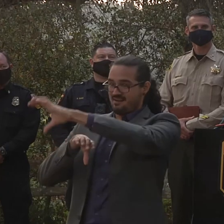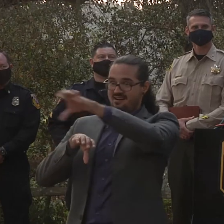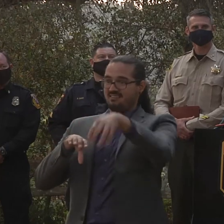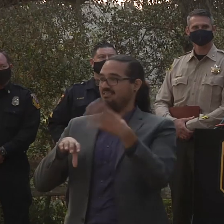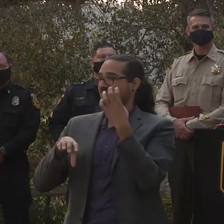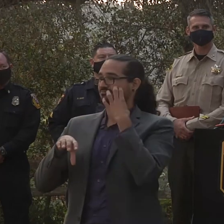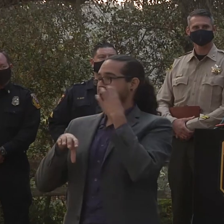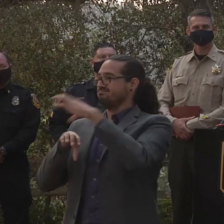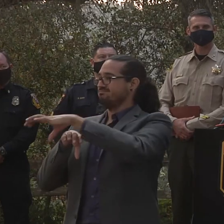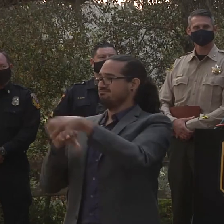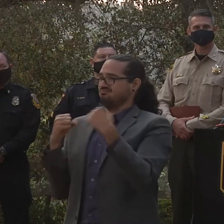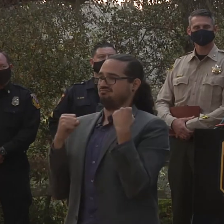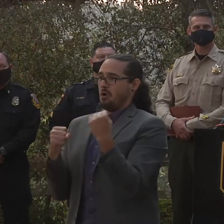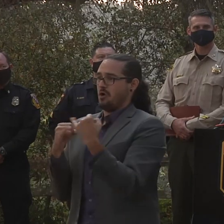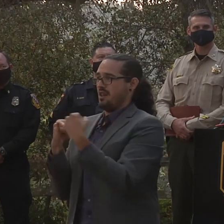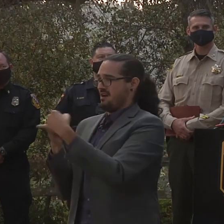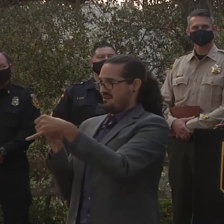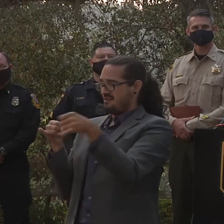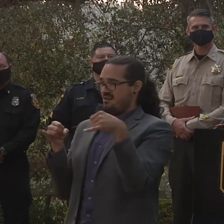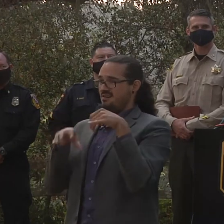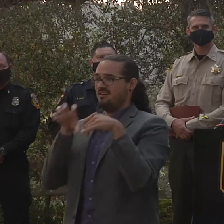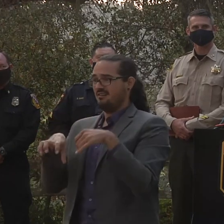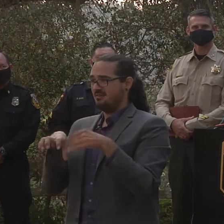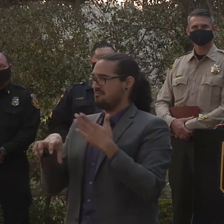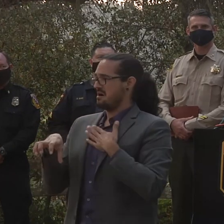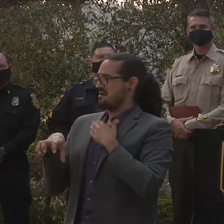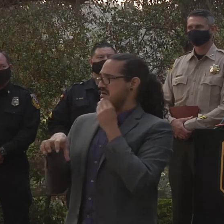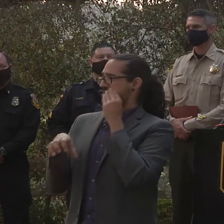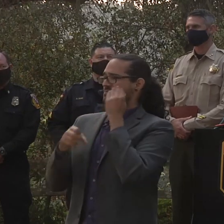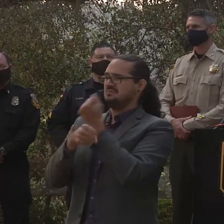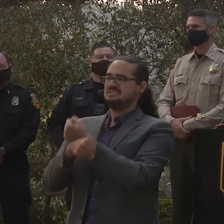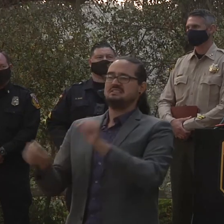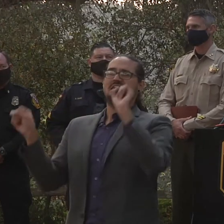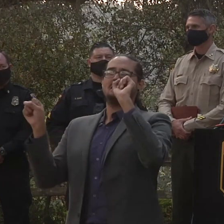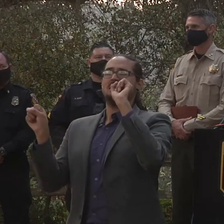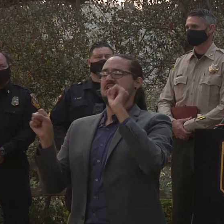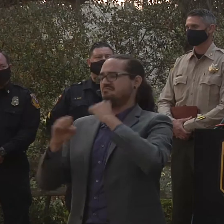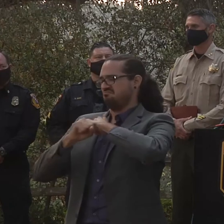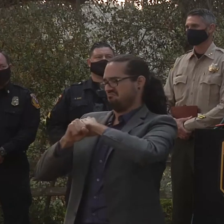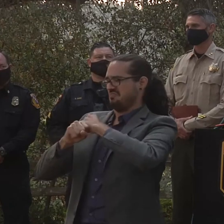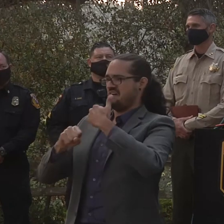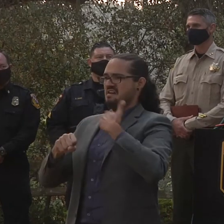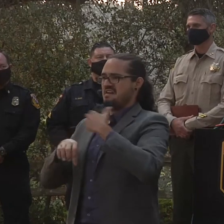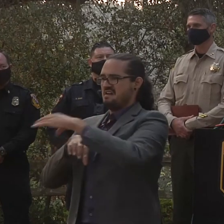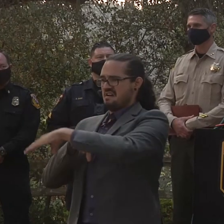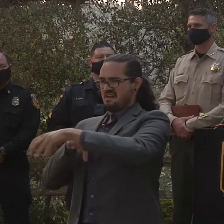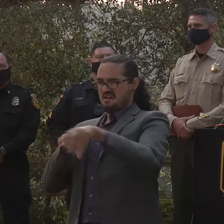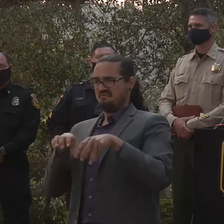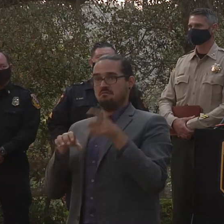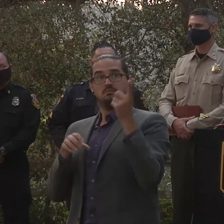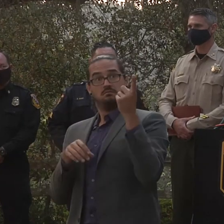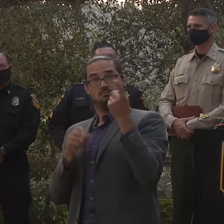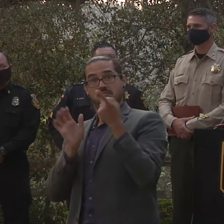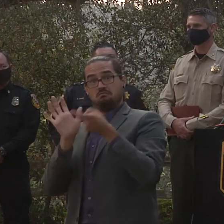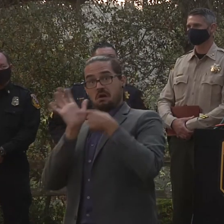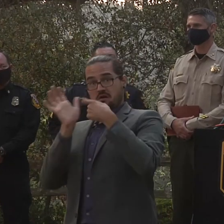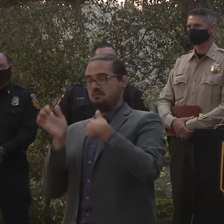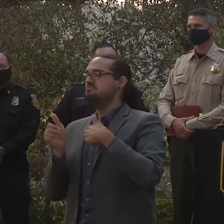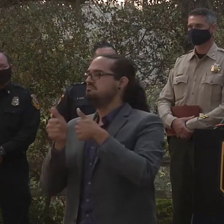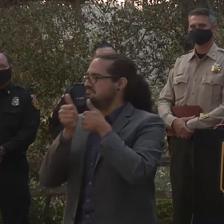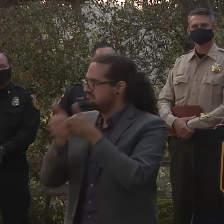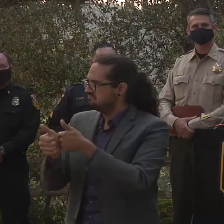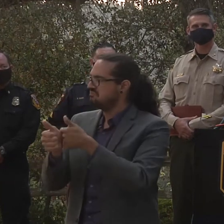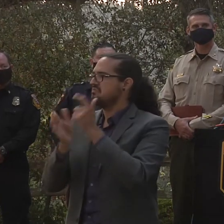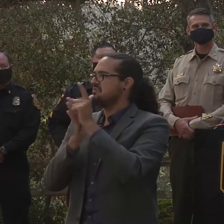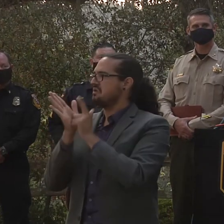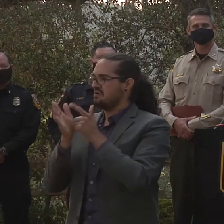where people have done their defensible stage space they've done their due diligence they've done what they need to do and it gives us a fighting chance whether